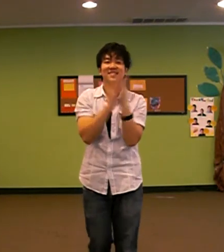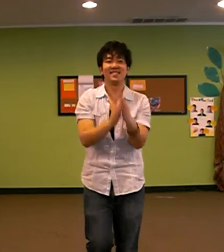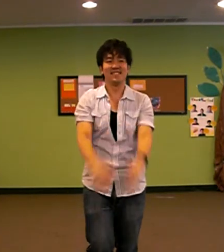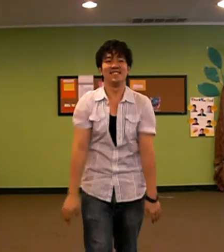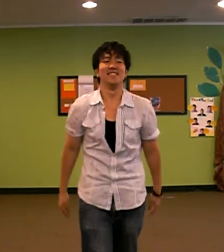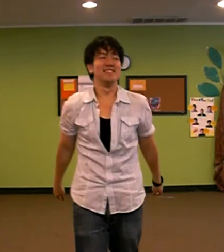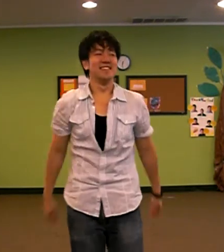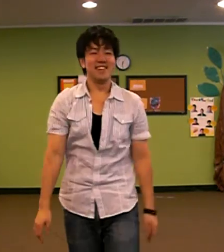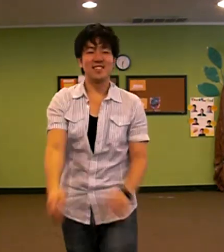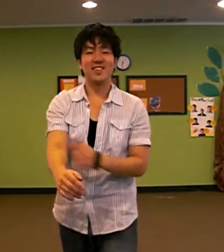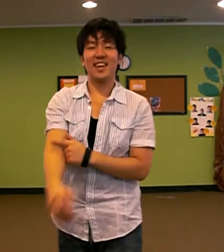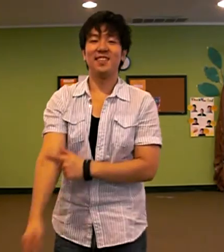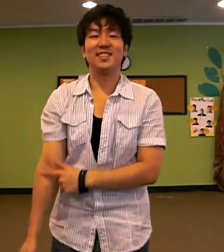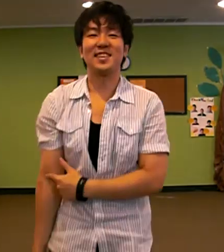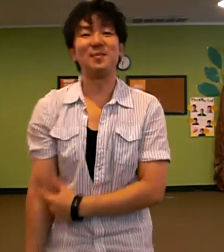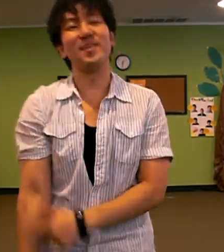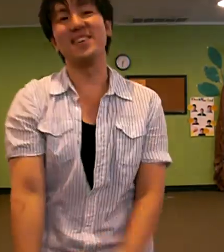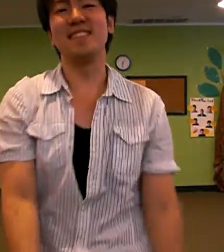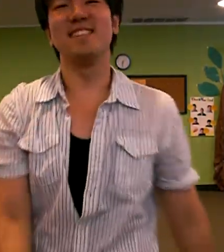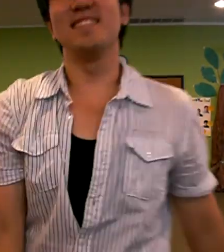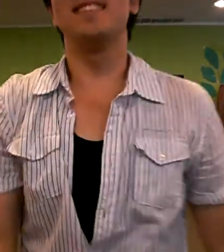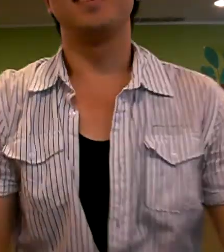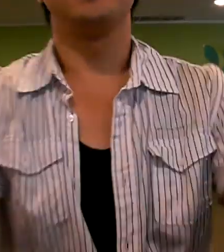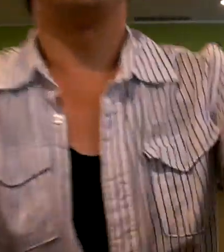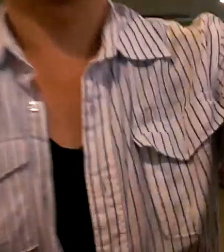It's okay, let's keep it. God cares about Thank you.